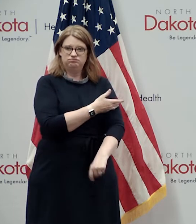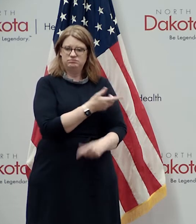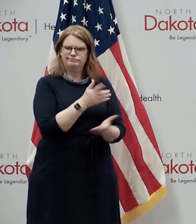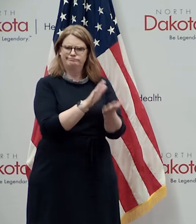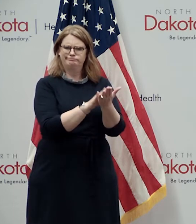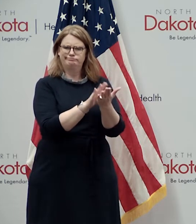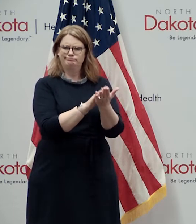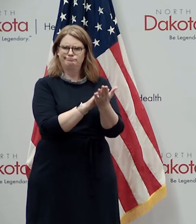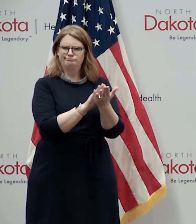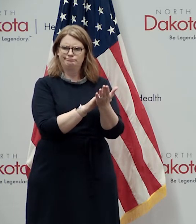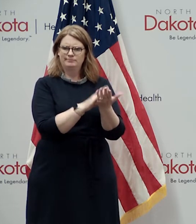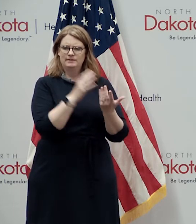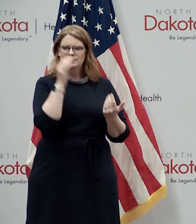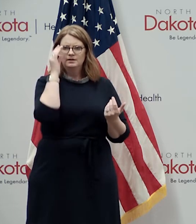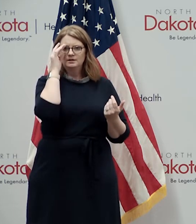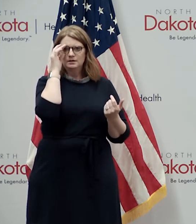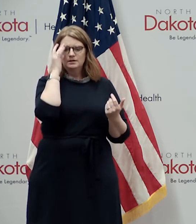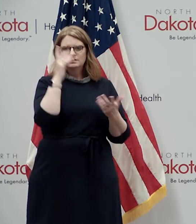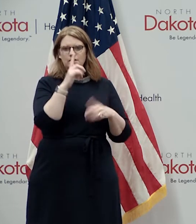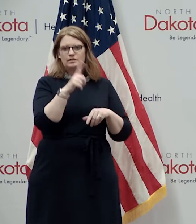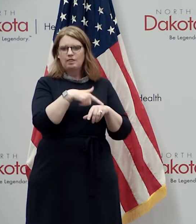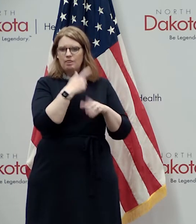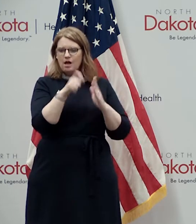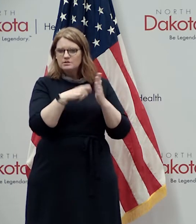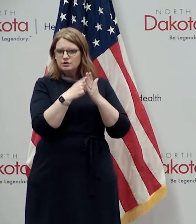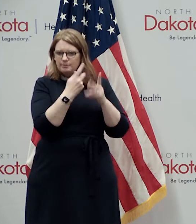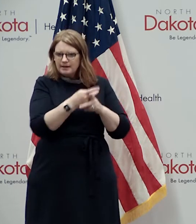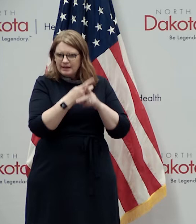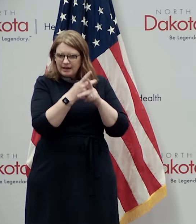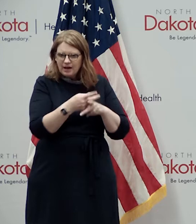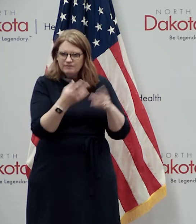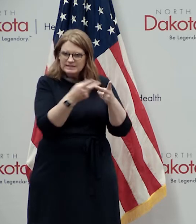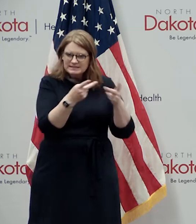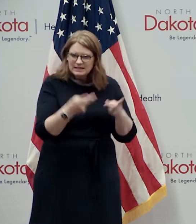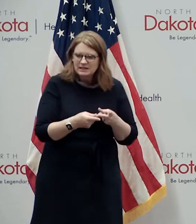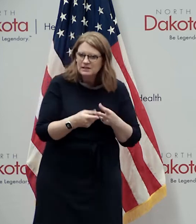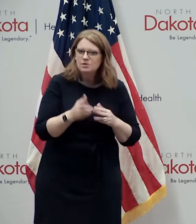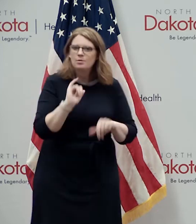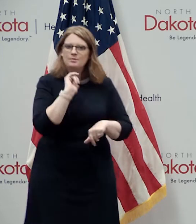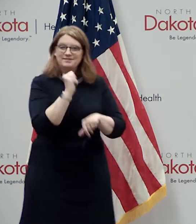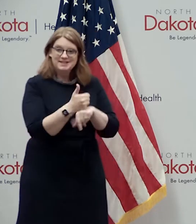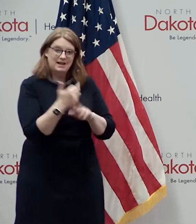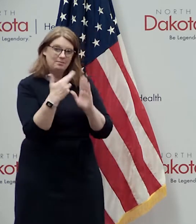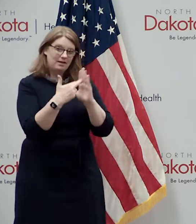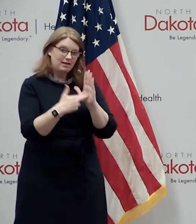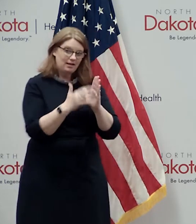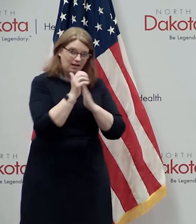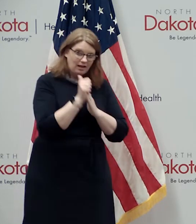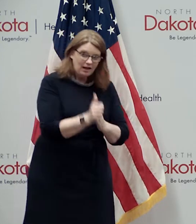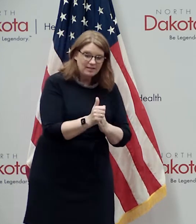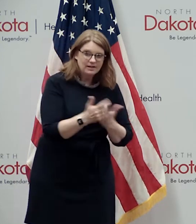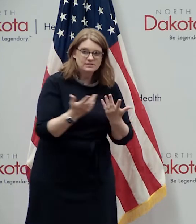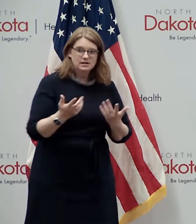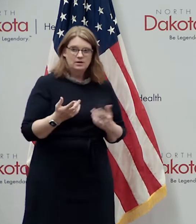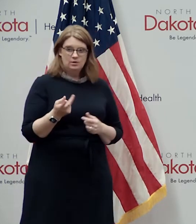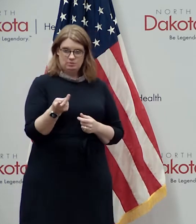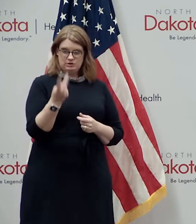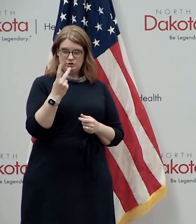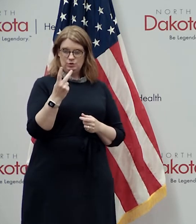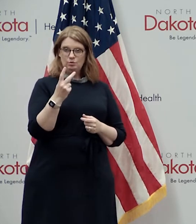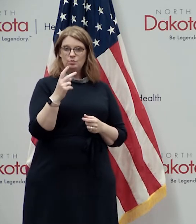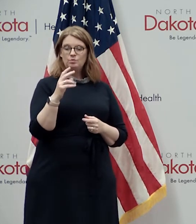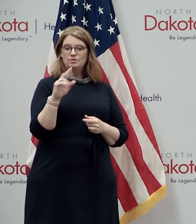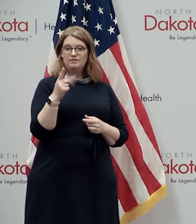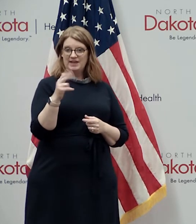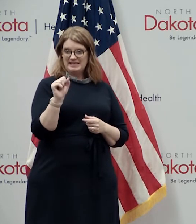uh to the uh long-term care facilities we issued guidelines uh with multiple two phases two gating